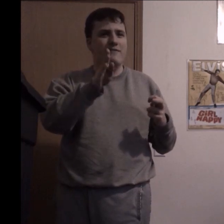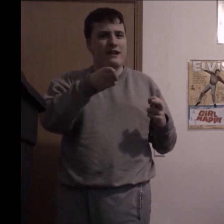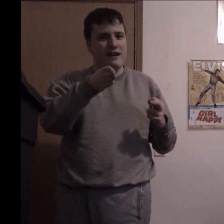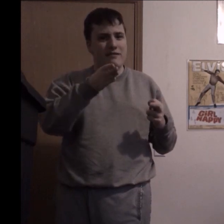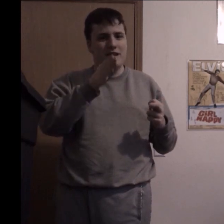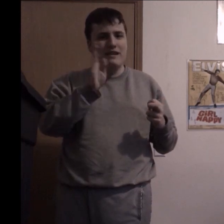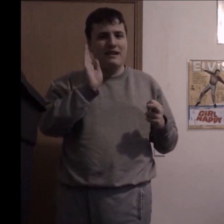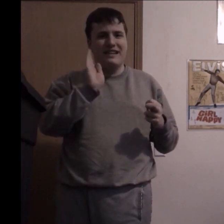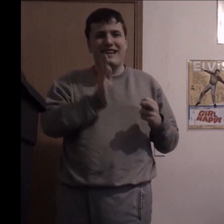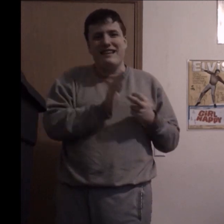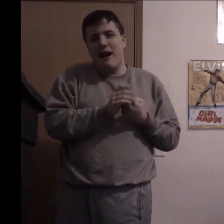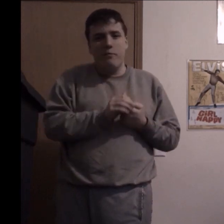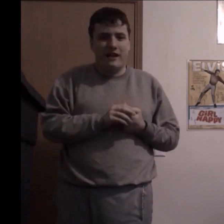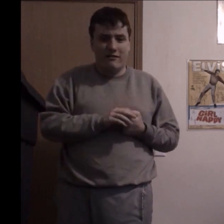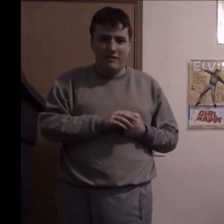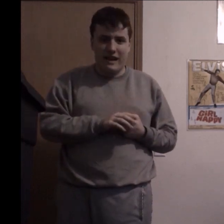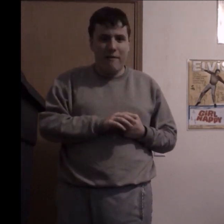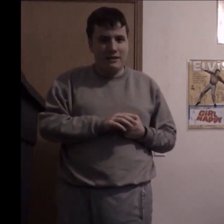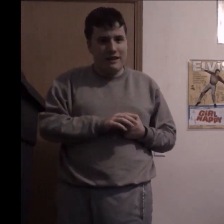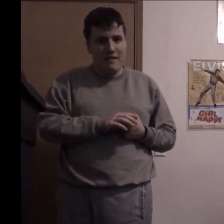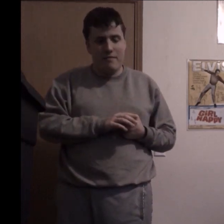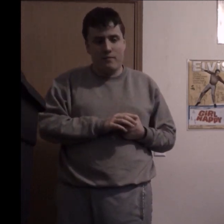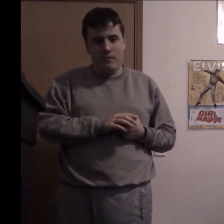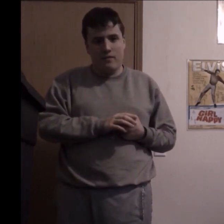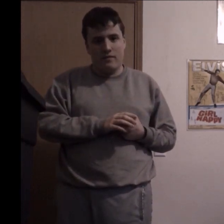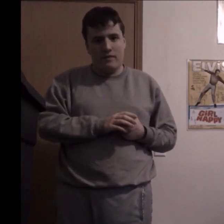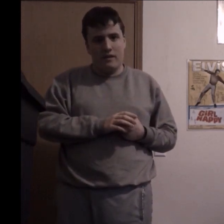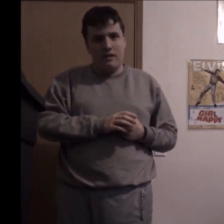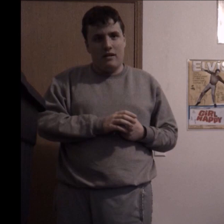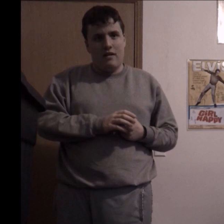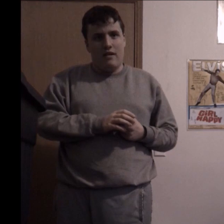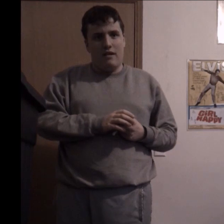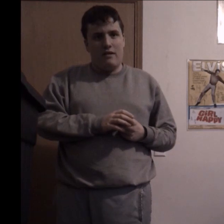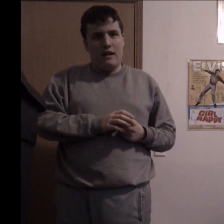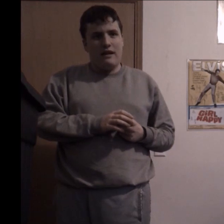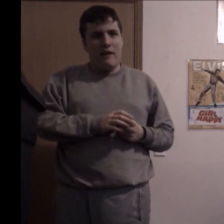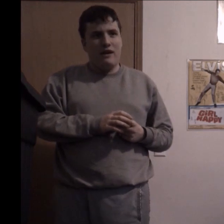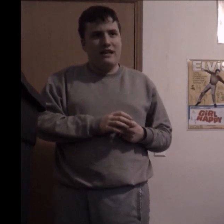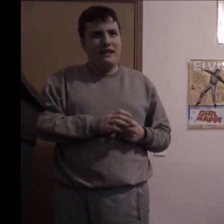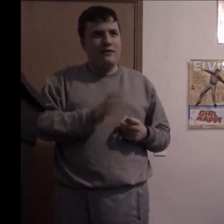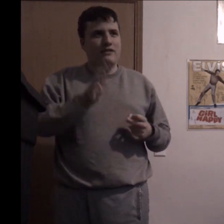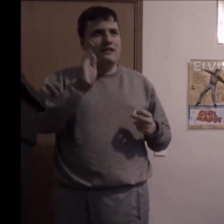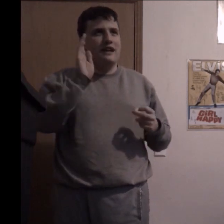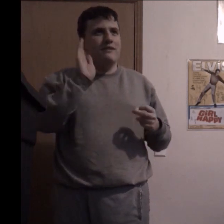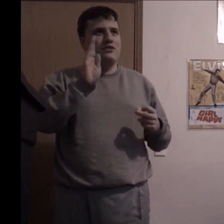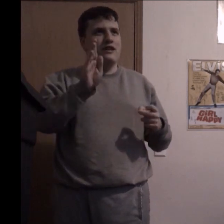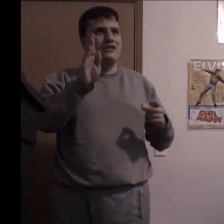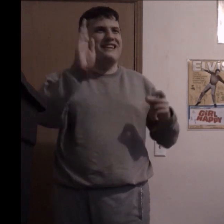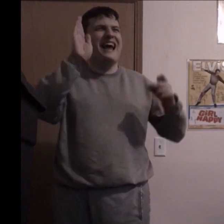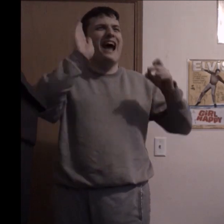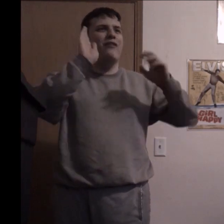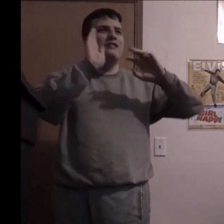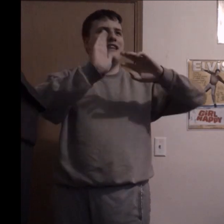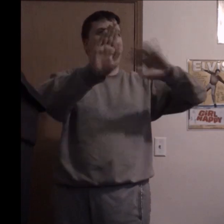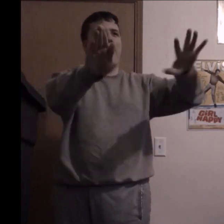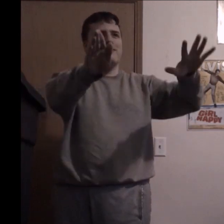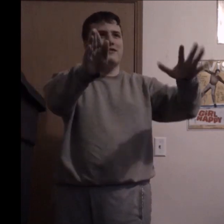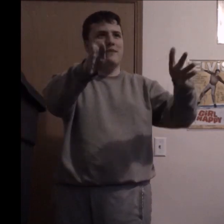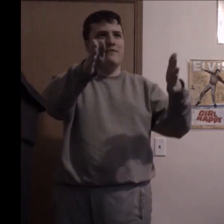videos. Because I need help with closed captioning. And I want to give you a demonstration on how to caption my